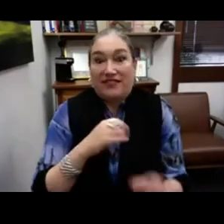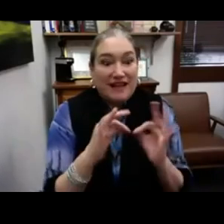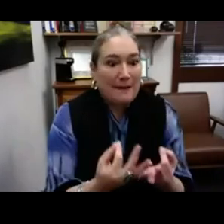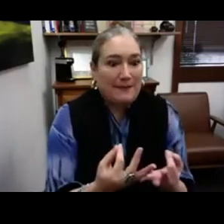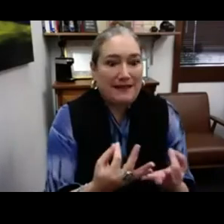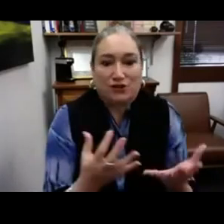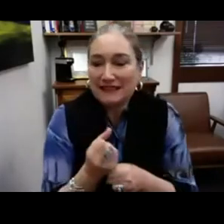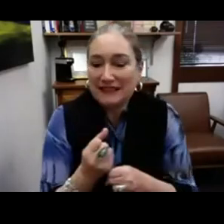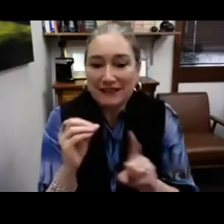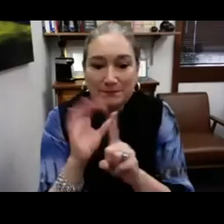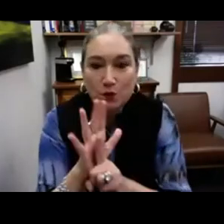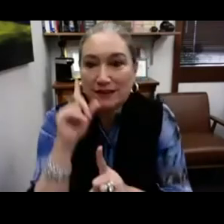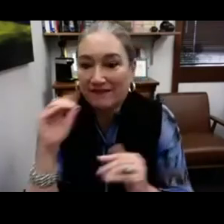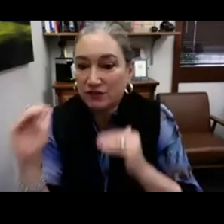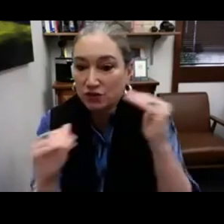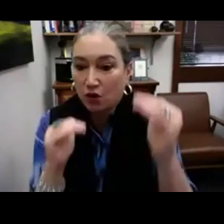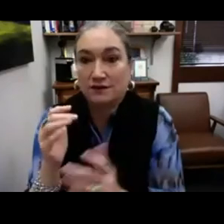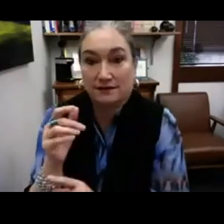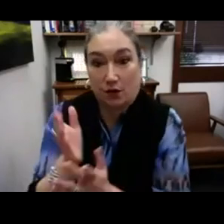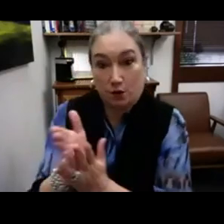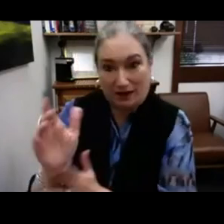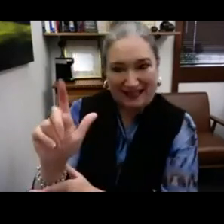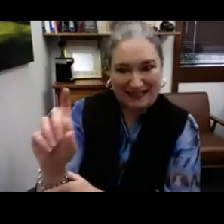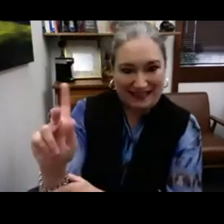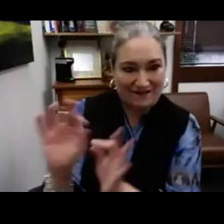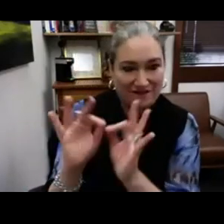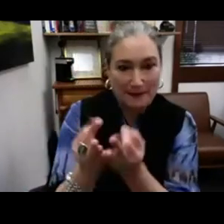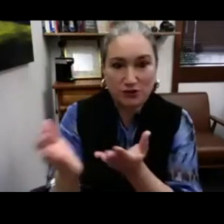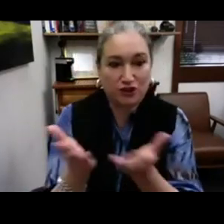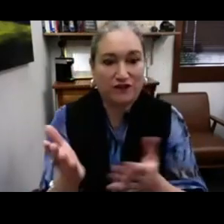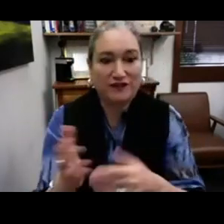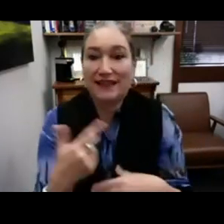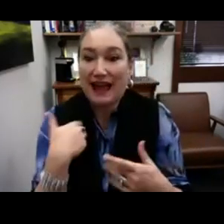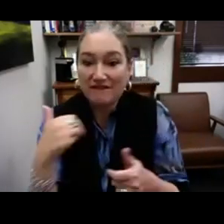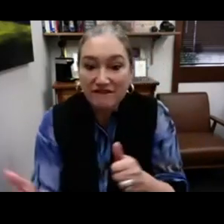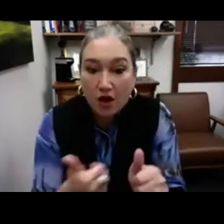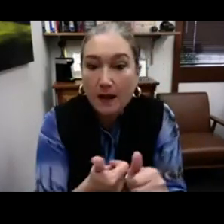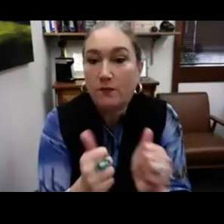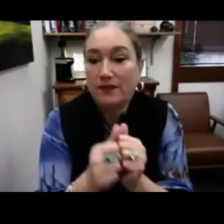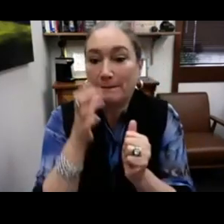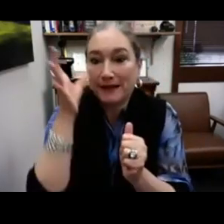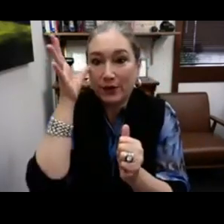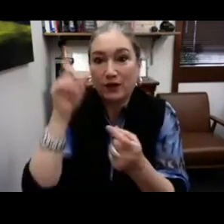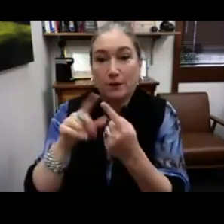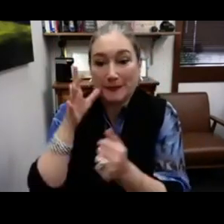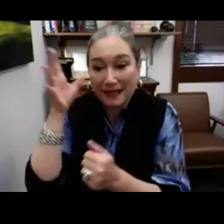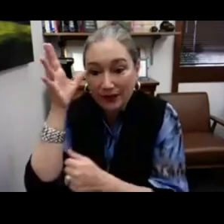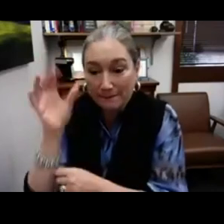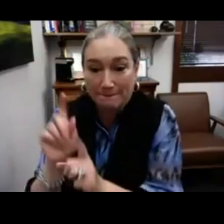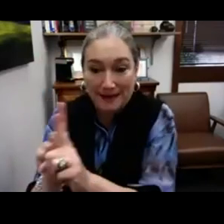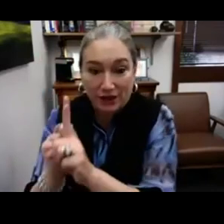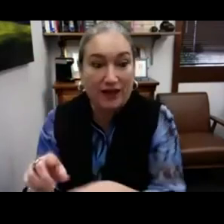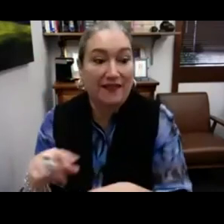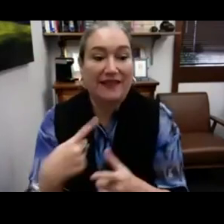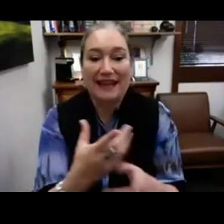movement. And they said, I am thrilled to be working with the kid family services and working with parents